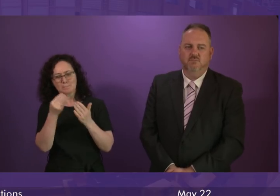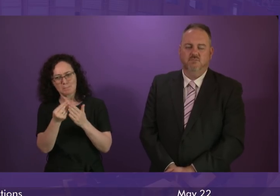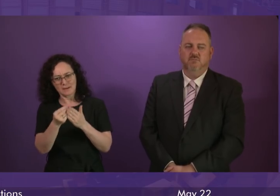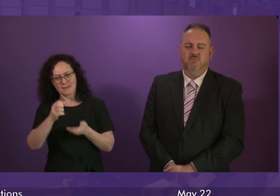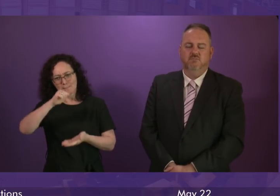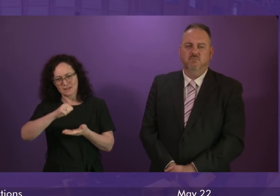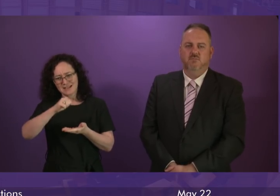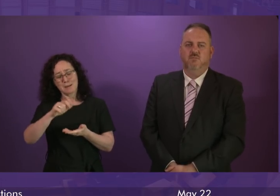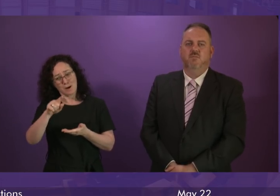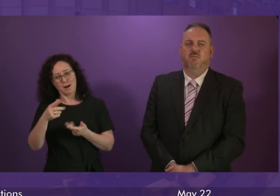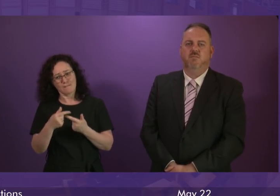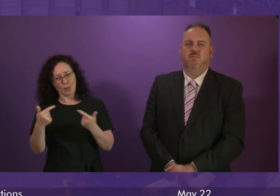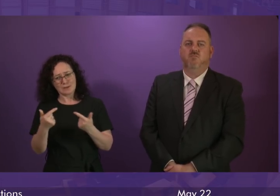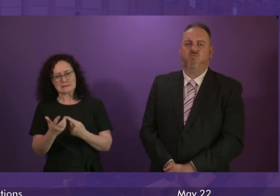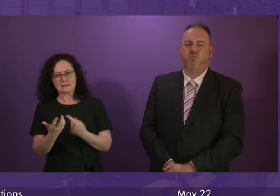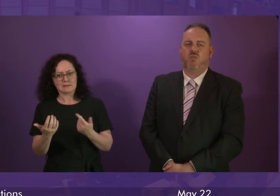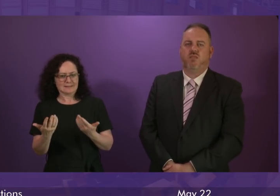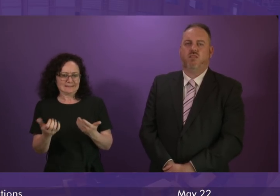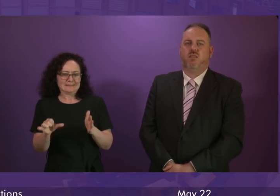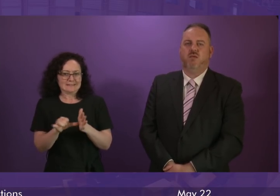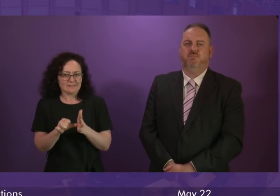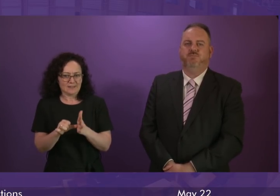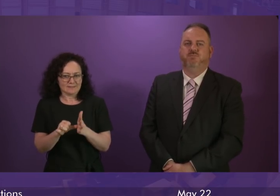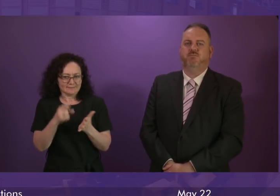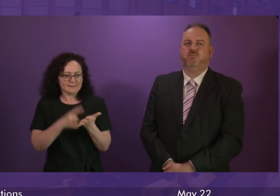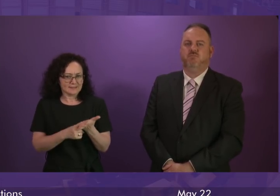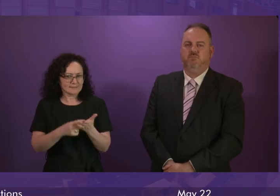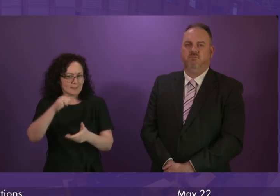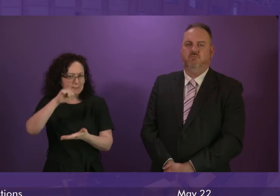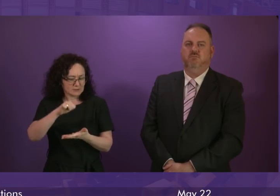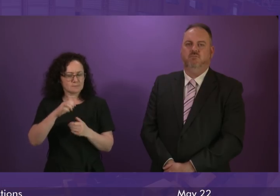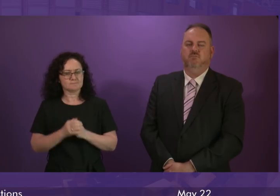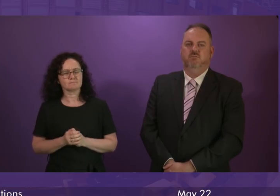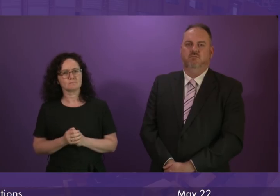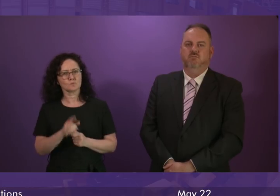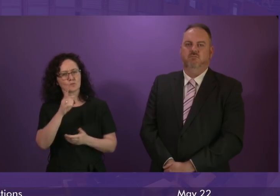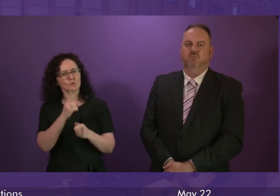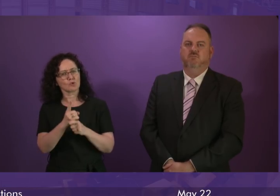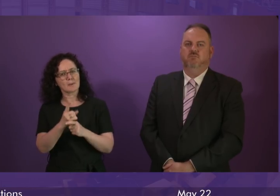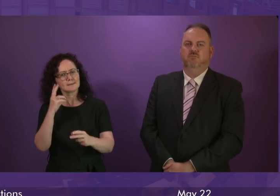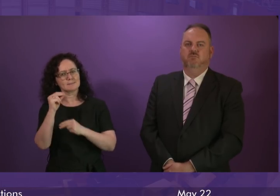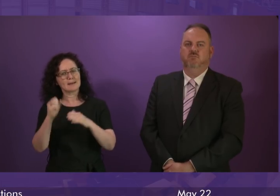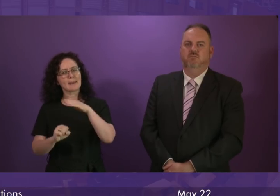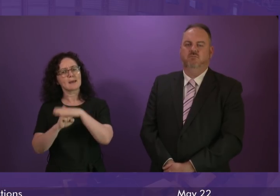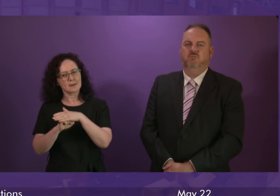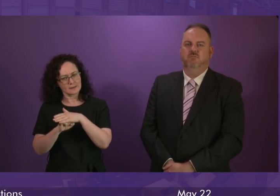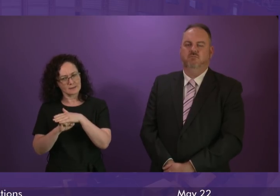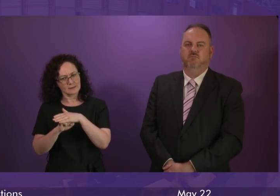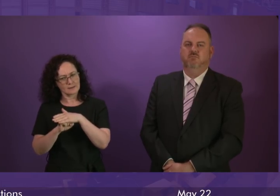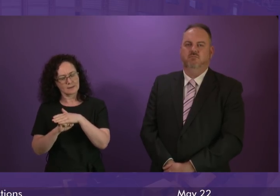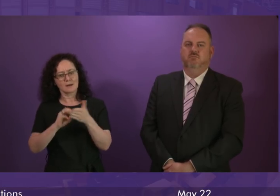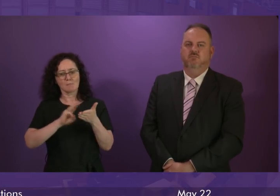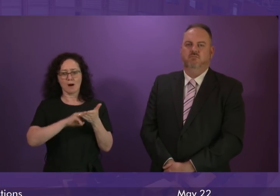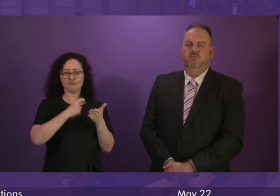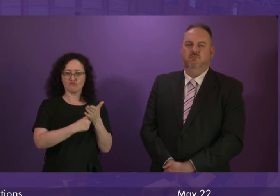the other budgetary pressures that we face. In terms of speed limits of course Mark Ruskell's bill is currently before the